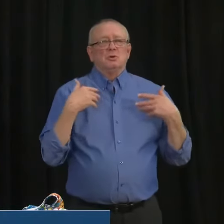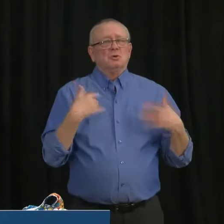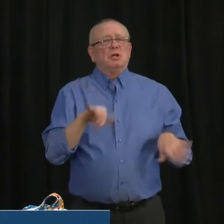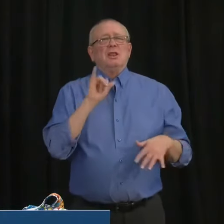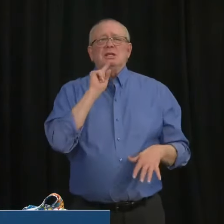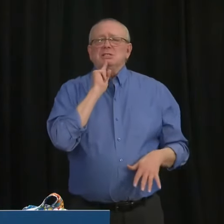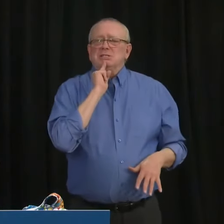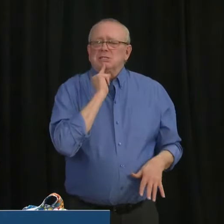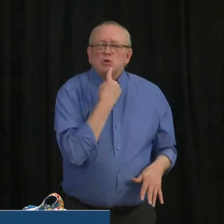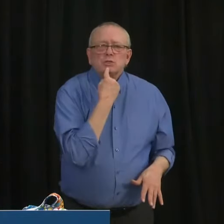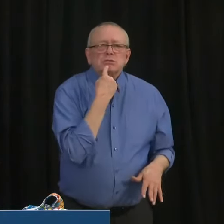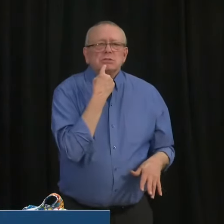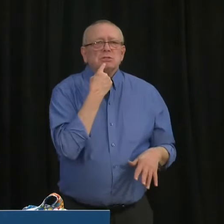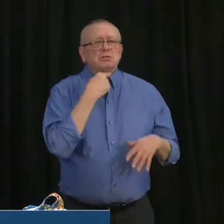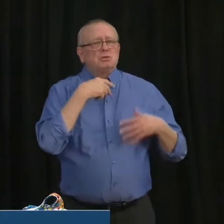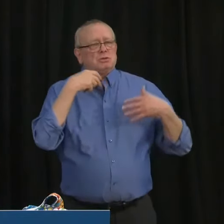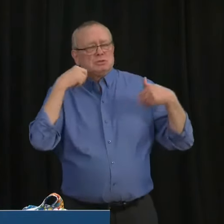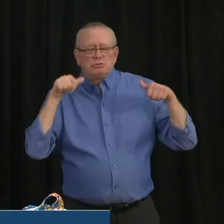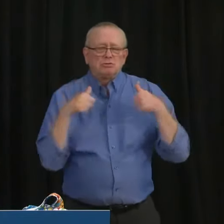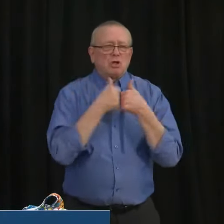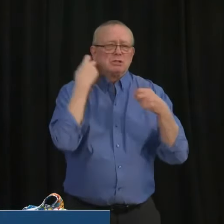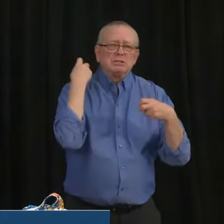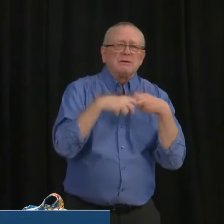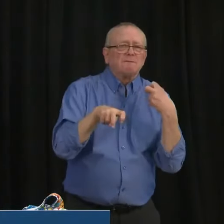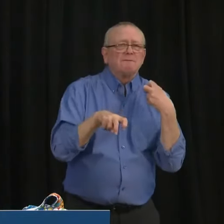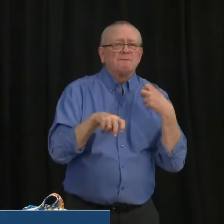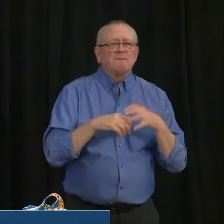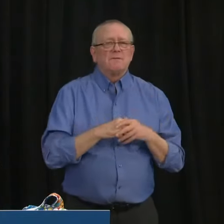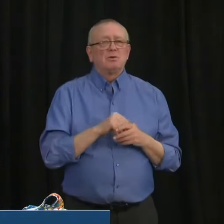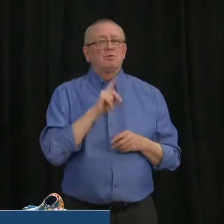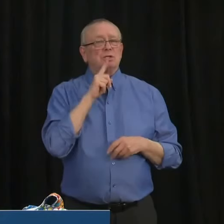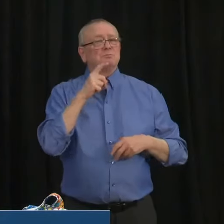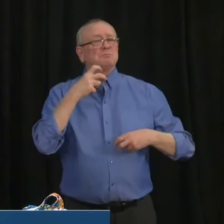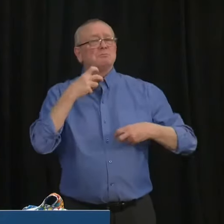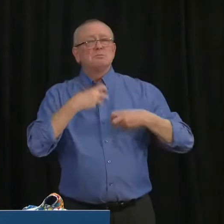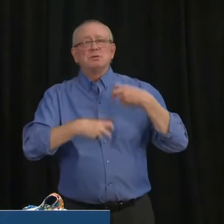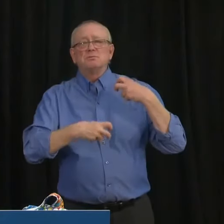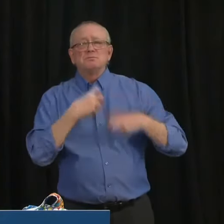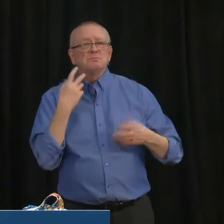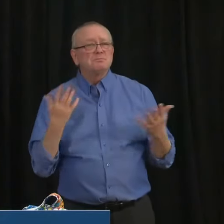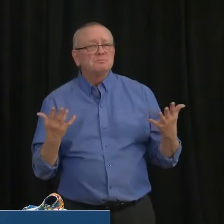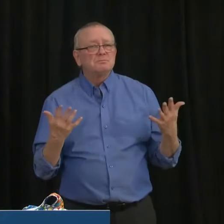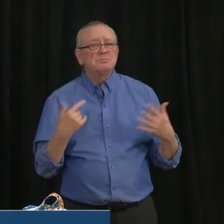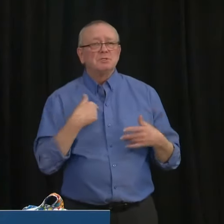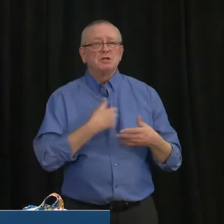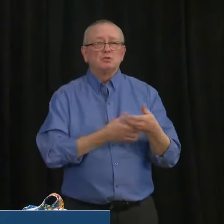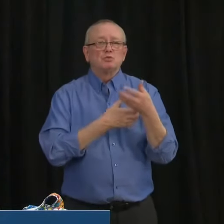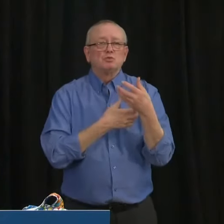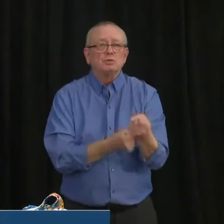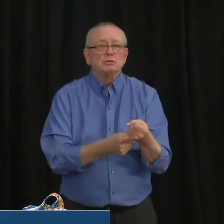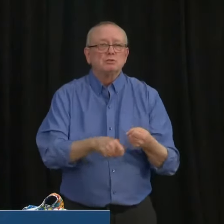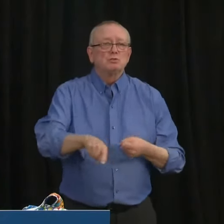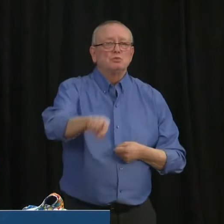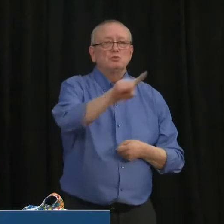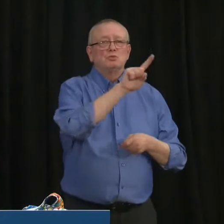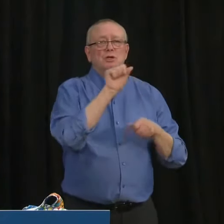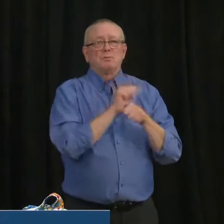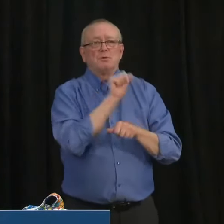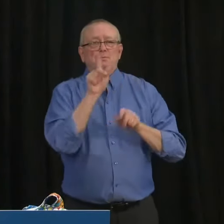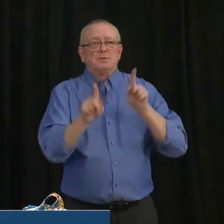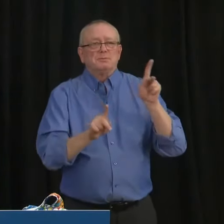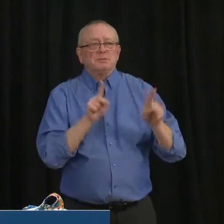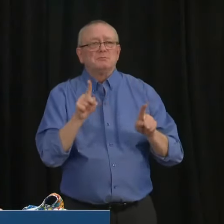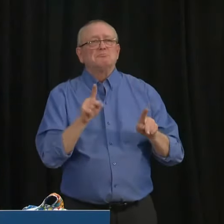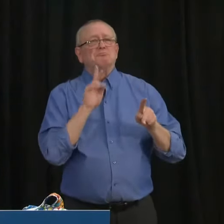I believe in Albertans. We are in this together and we will get through this together. Thank you and we are happy to take questions.